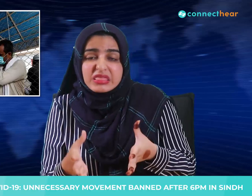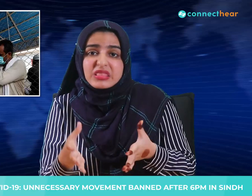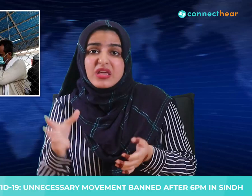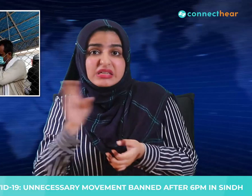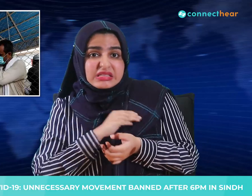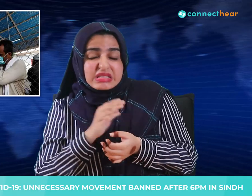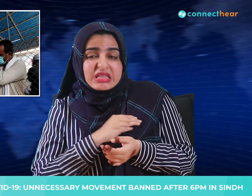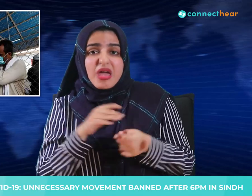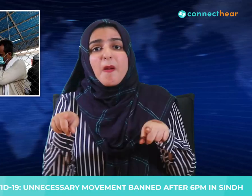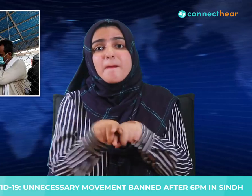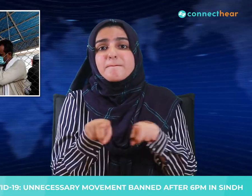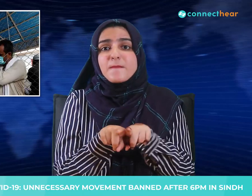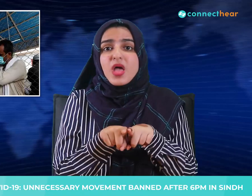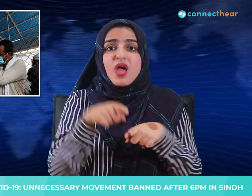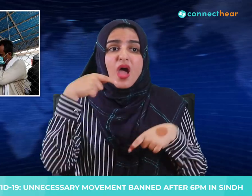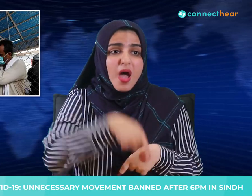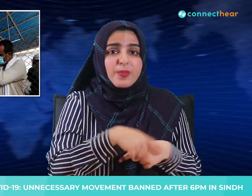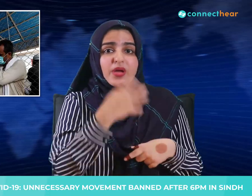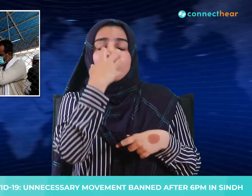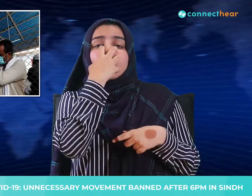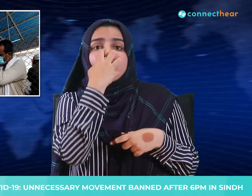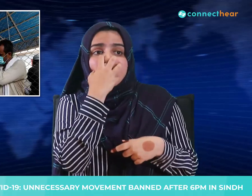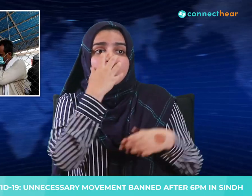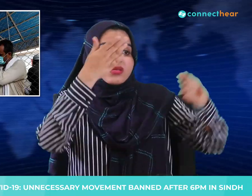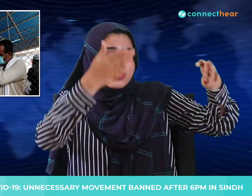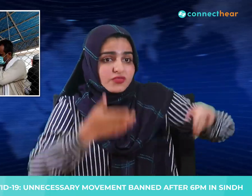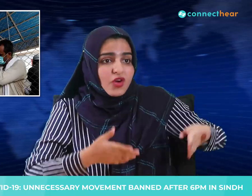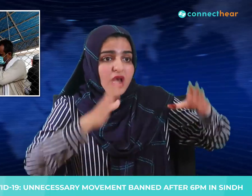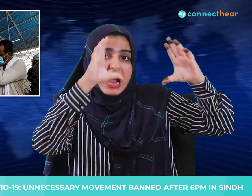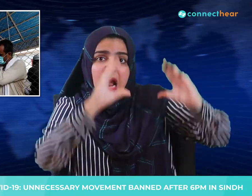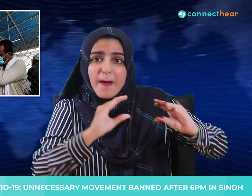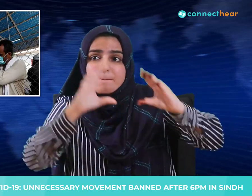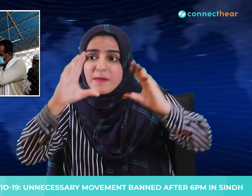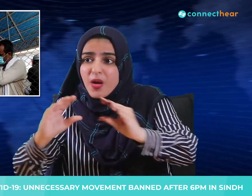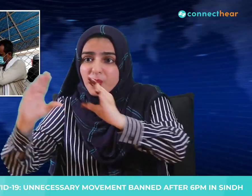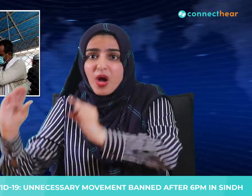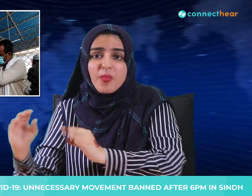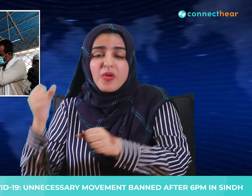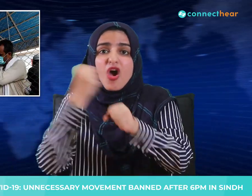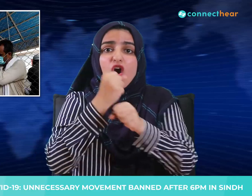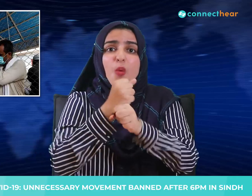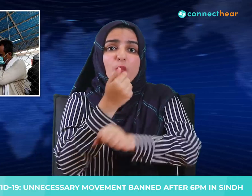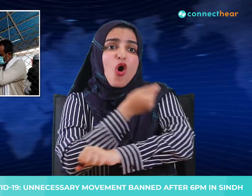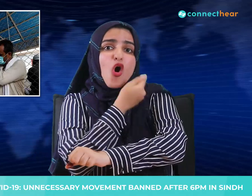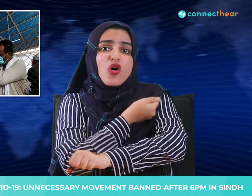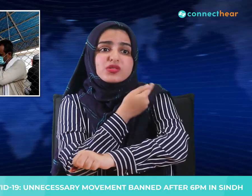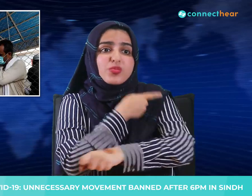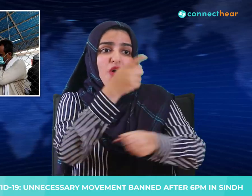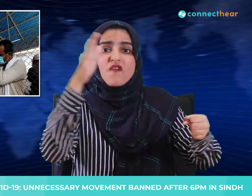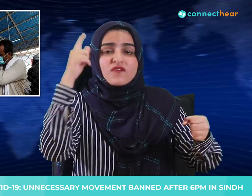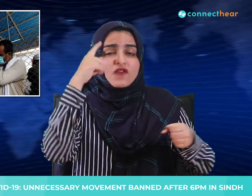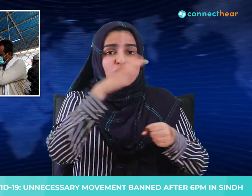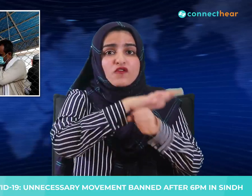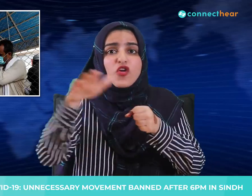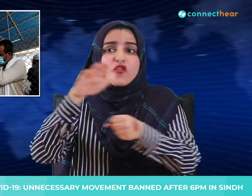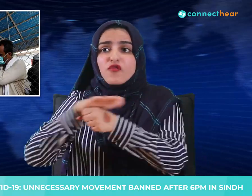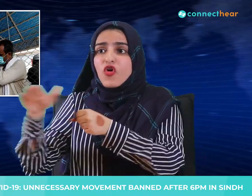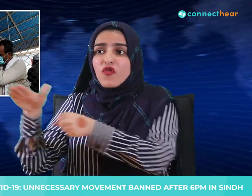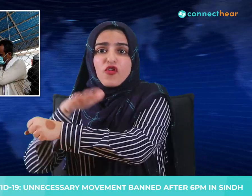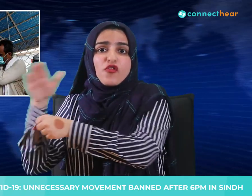After reviewing ventilator facilities at government hospitals, the Chief Minister said that hospitals were coming under pressure and directed